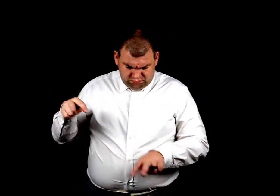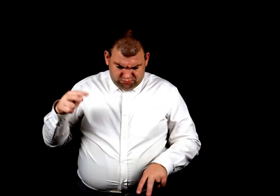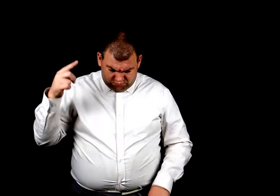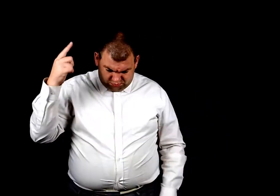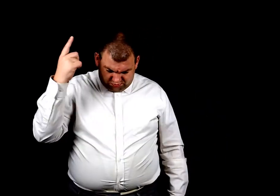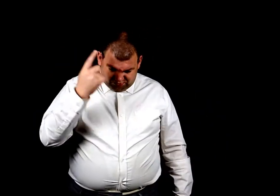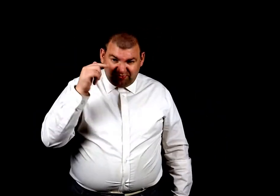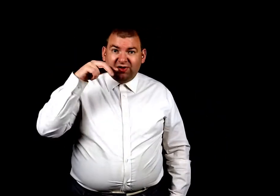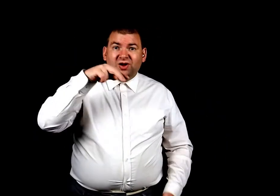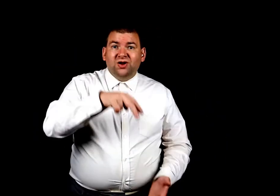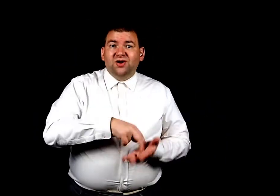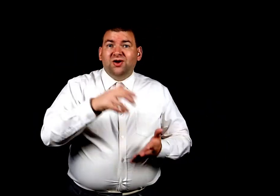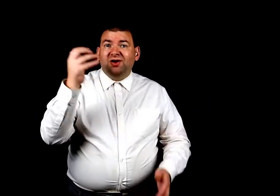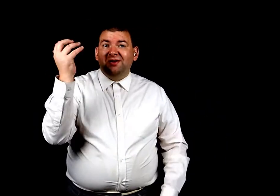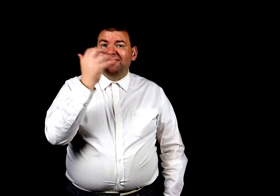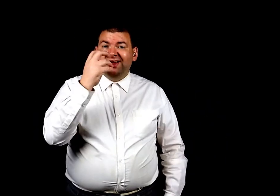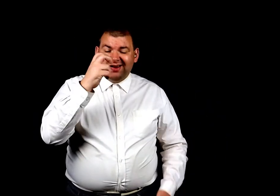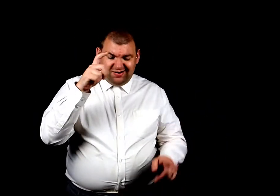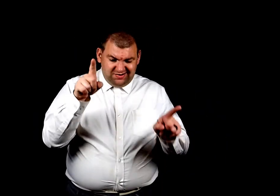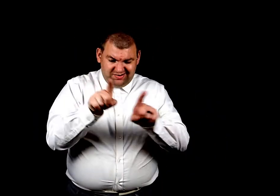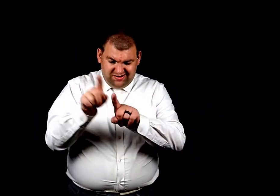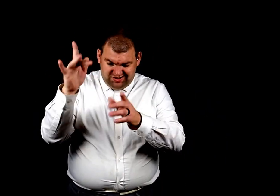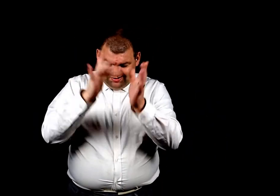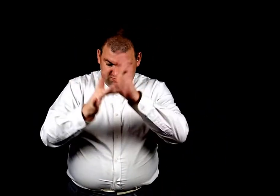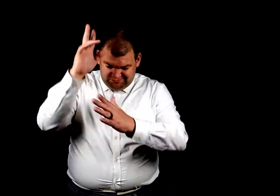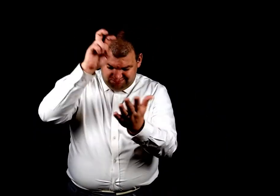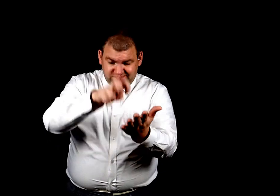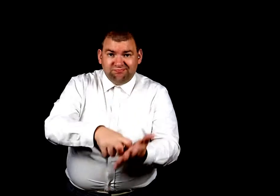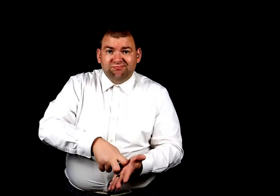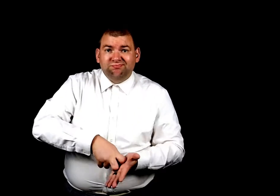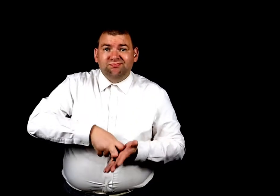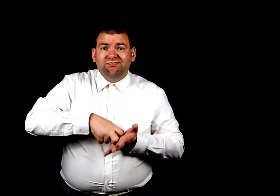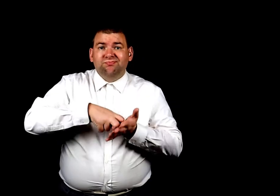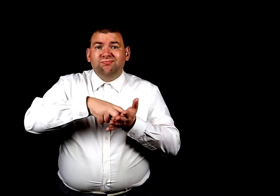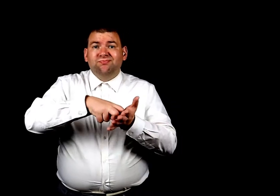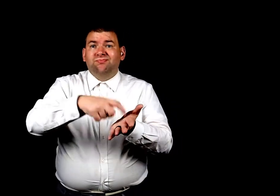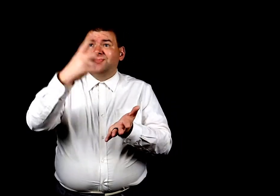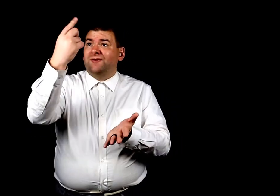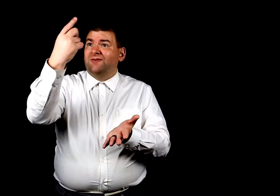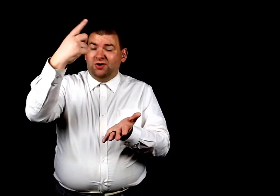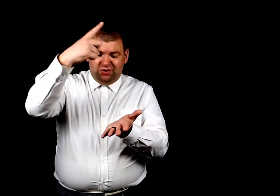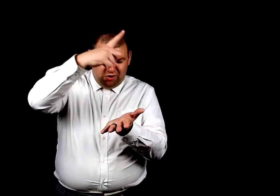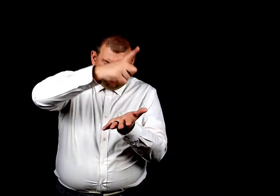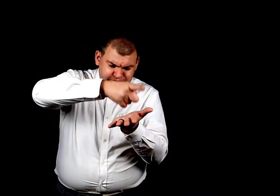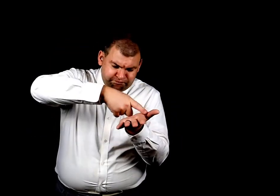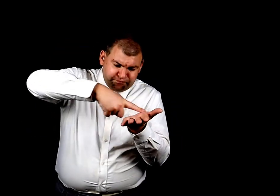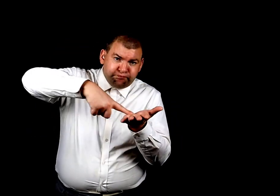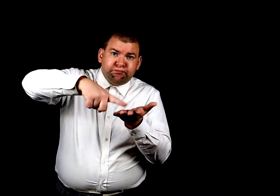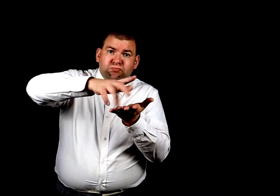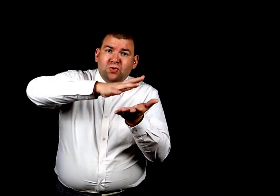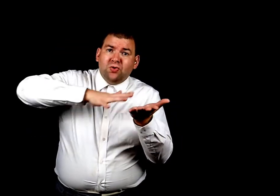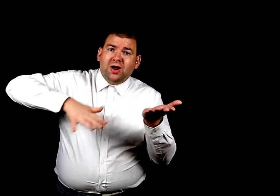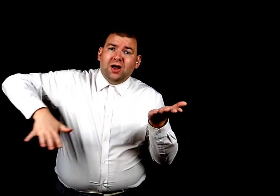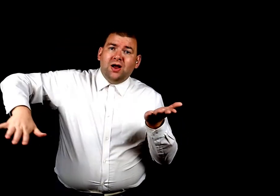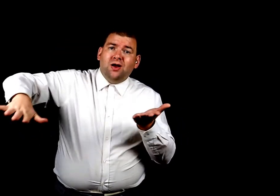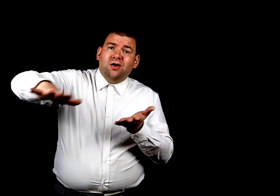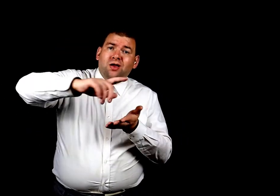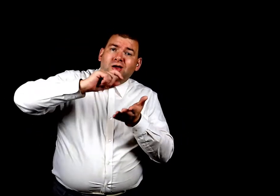They stood amazed as He knelt down And with His finger to the ground He